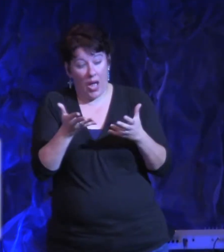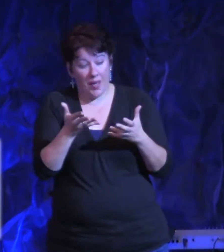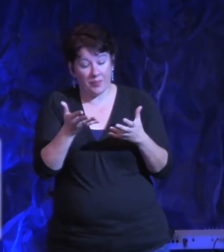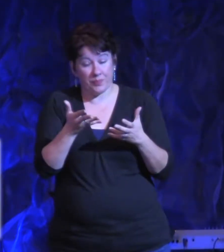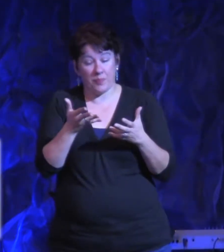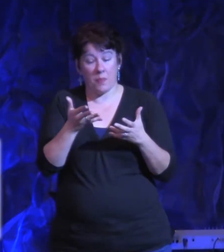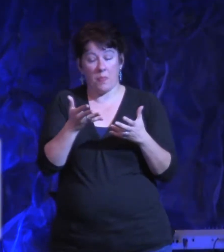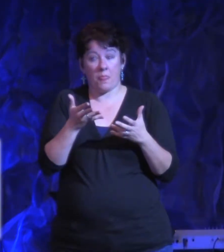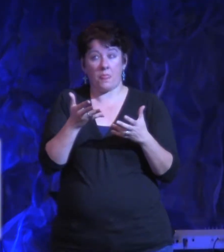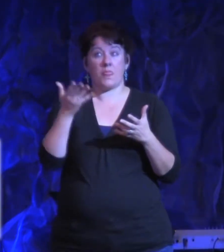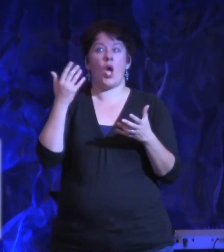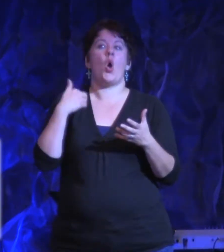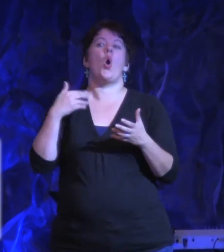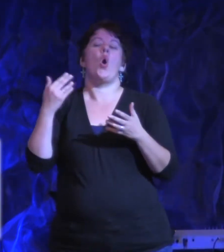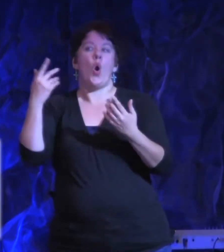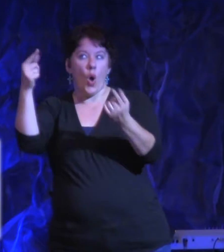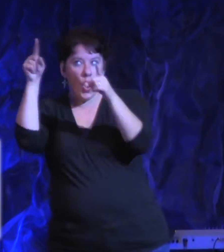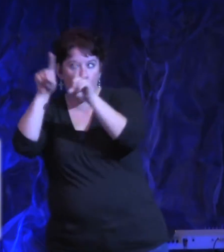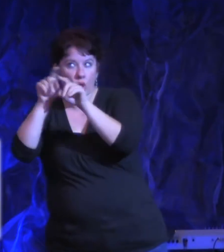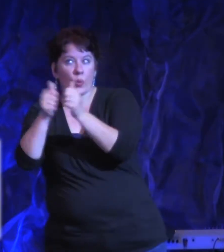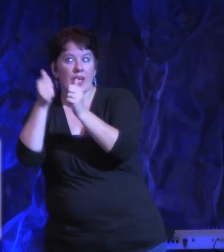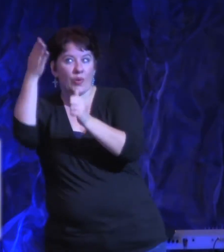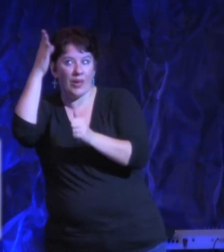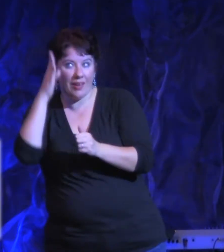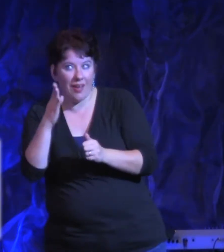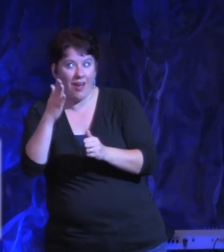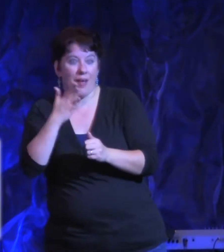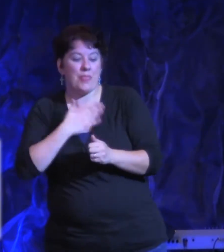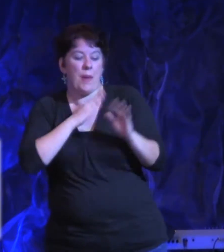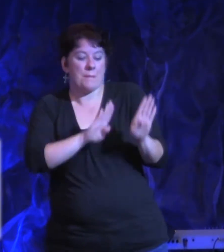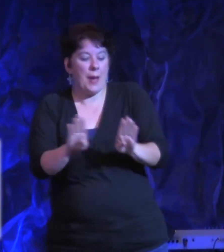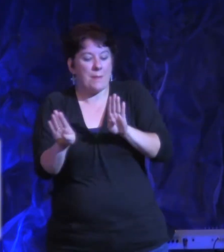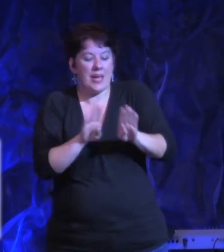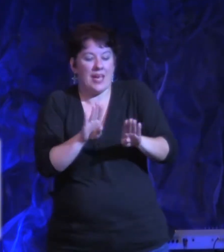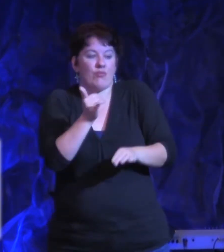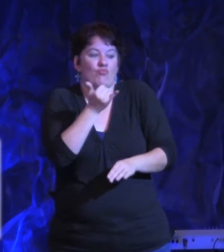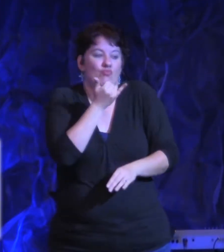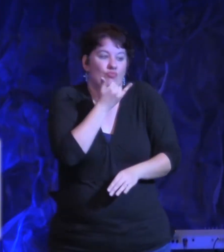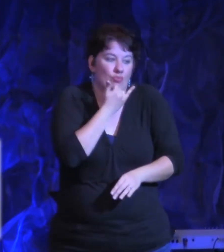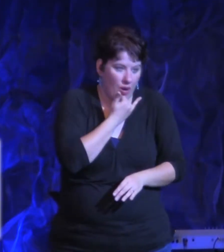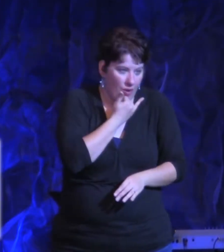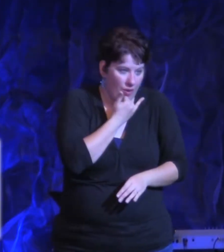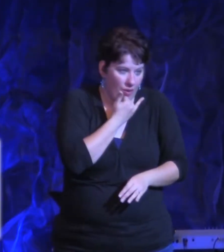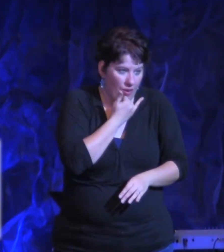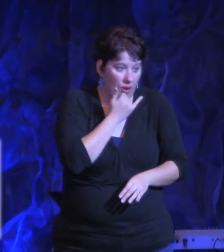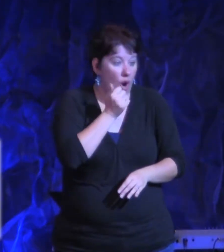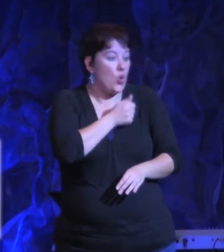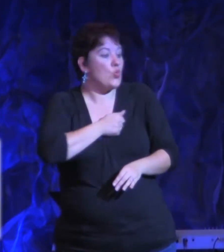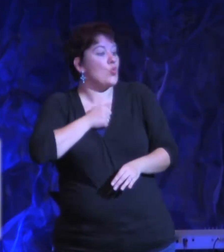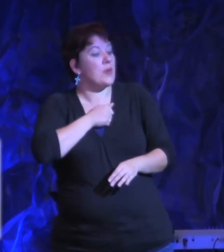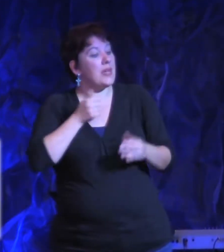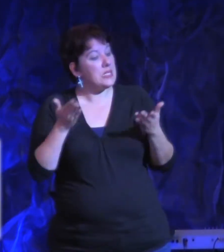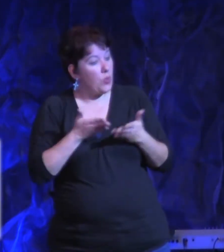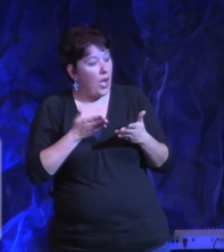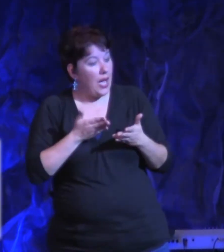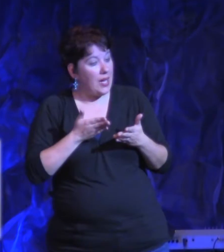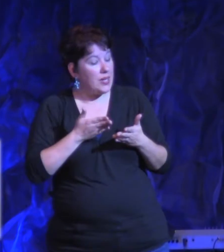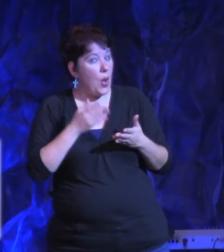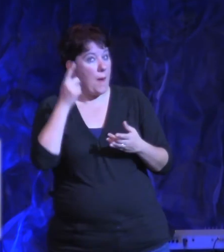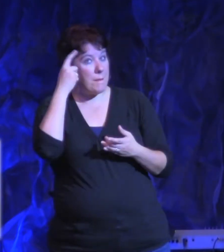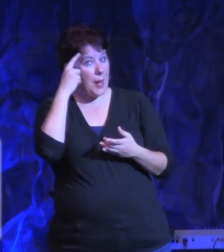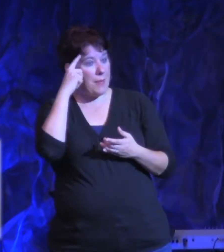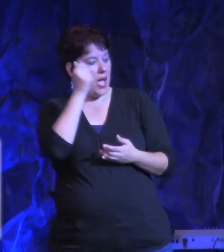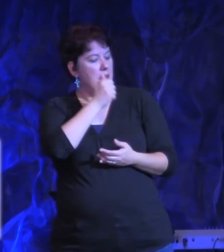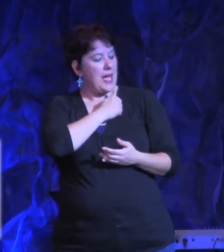God that my behavior is wrong. But repentance is changing our mind and attitude and begin walking away